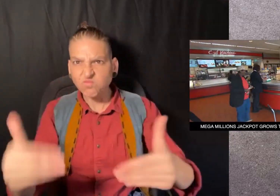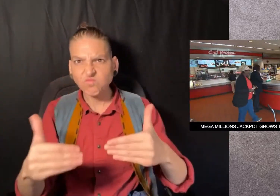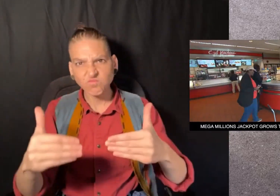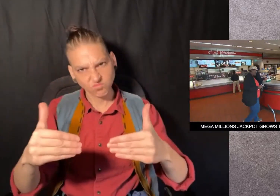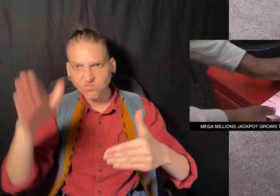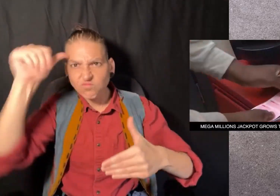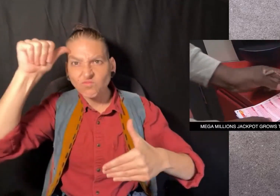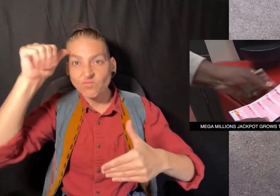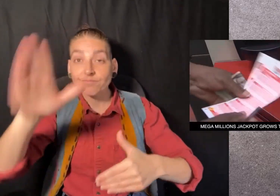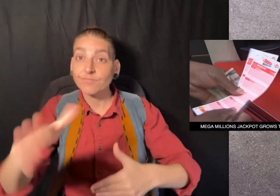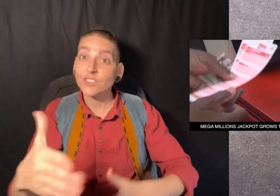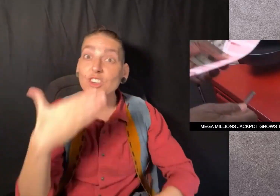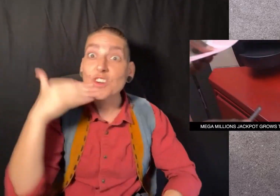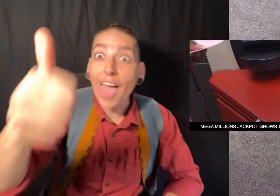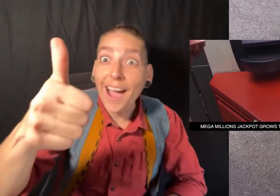But, if you're going for it, good luck.